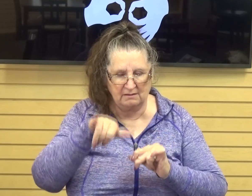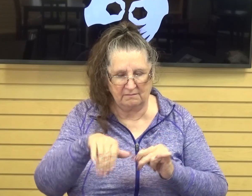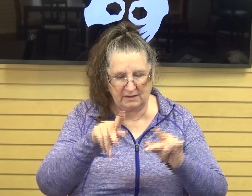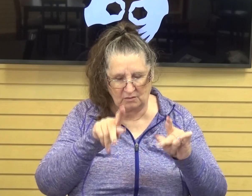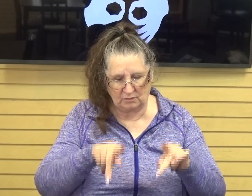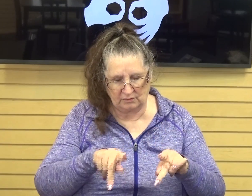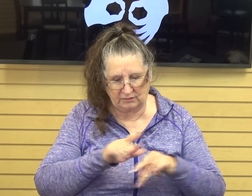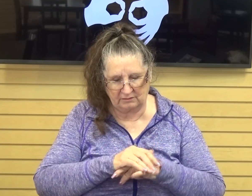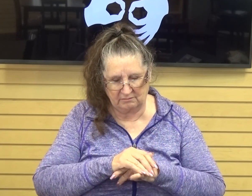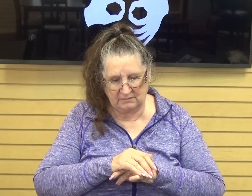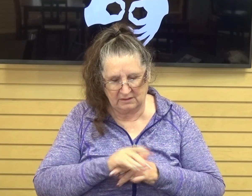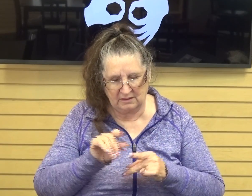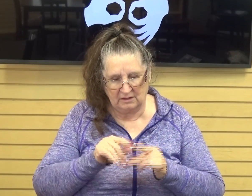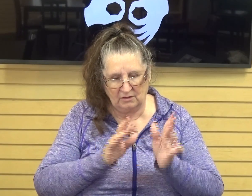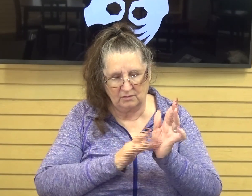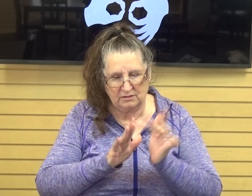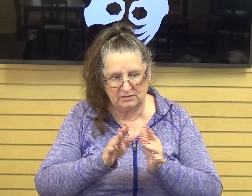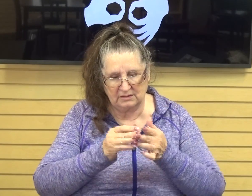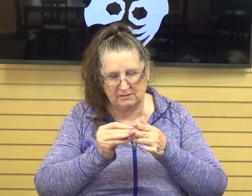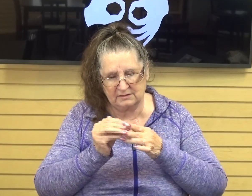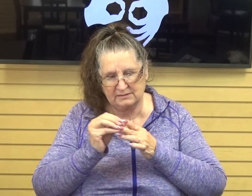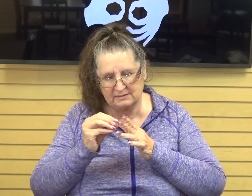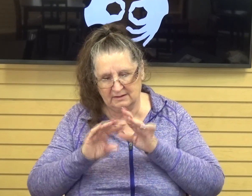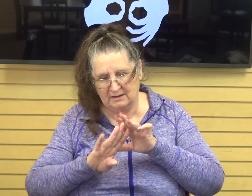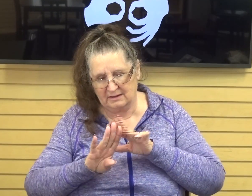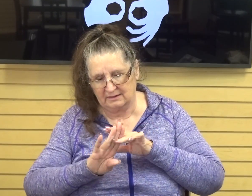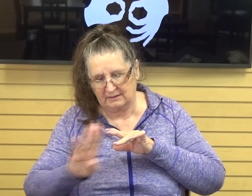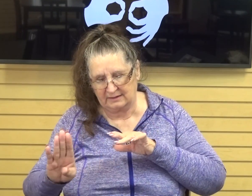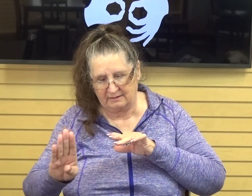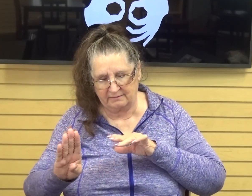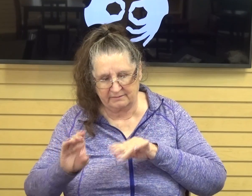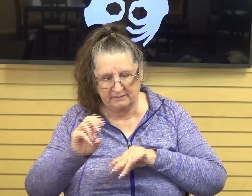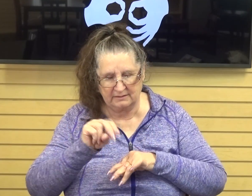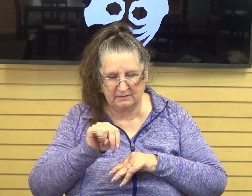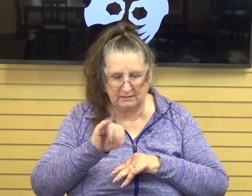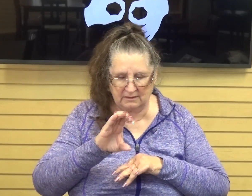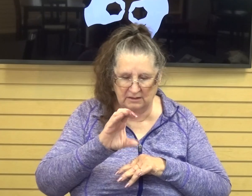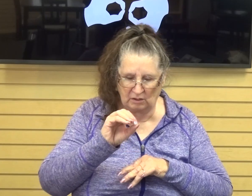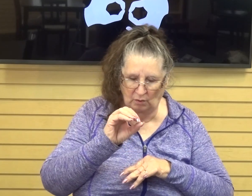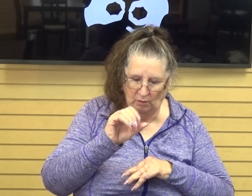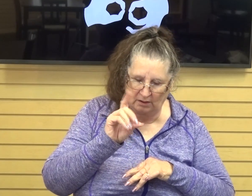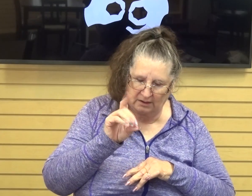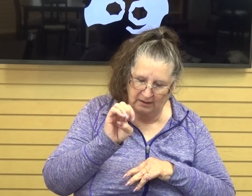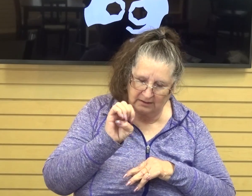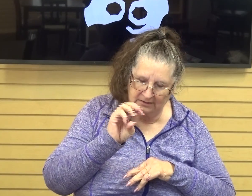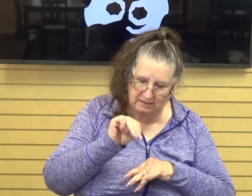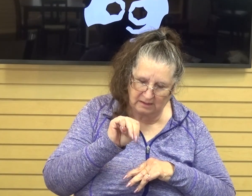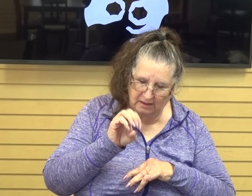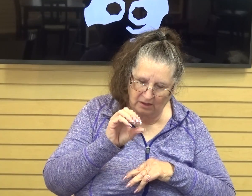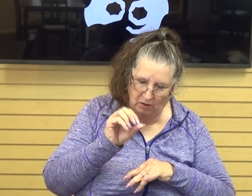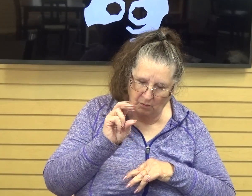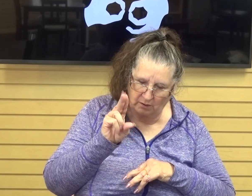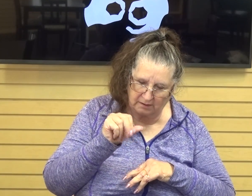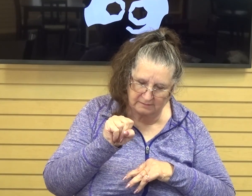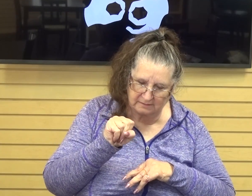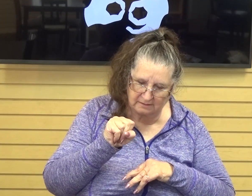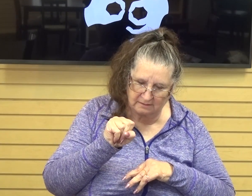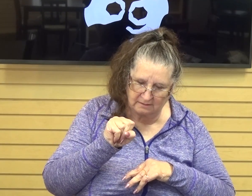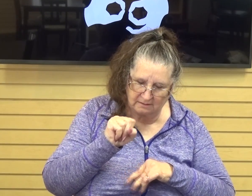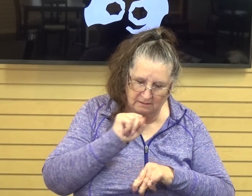When Jesus left Nicodemus, the saving work hadn't yet been